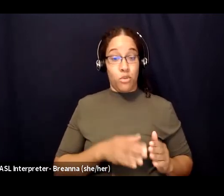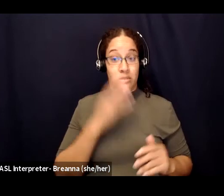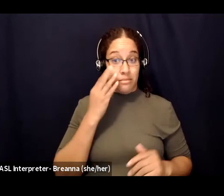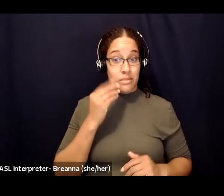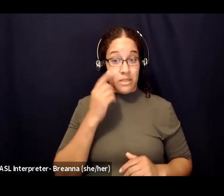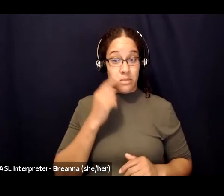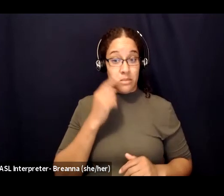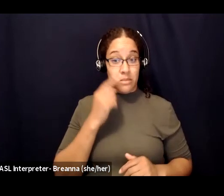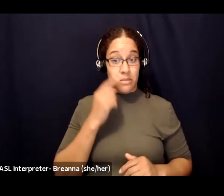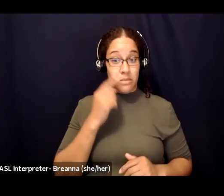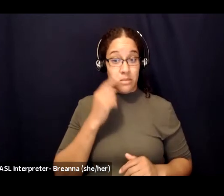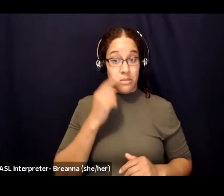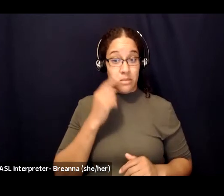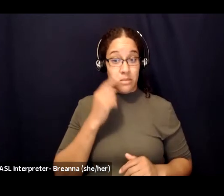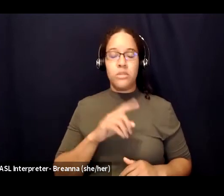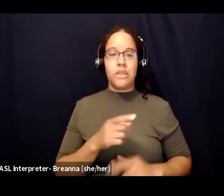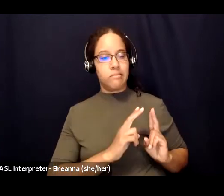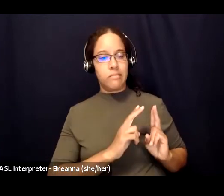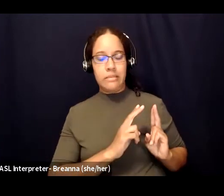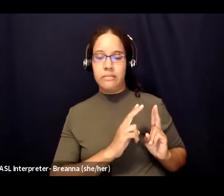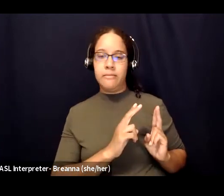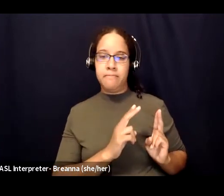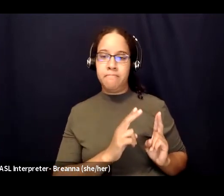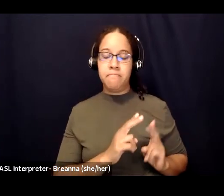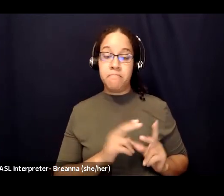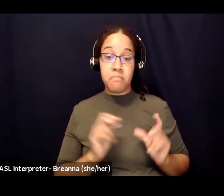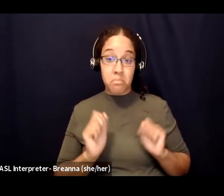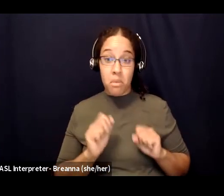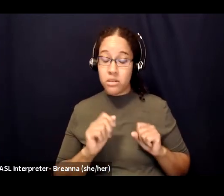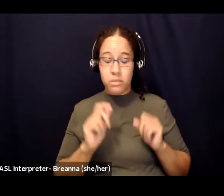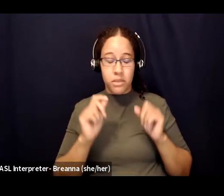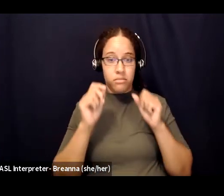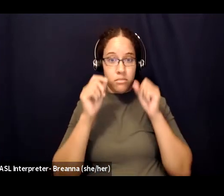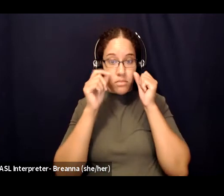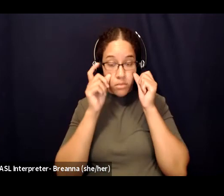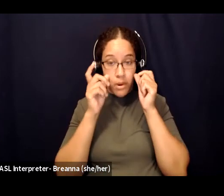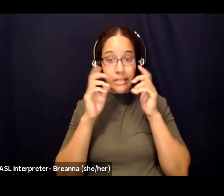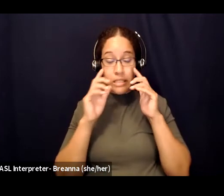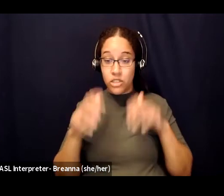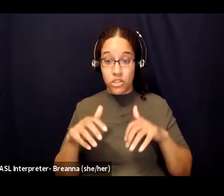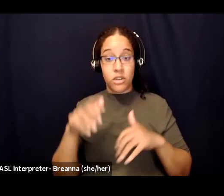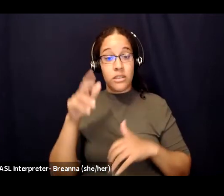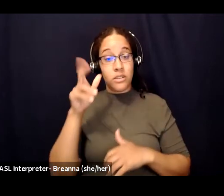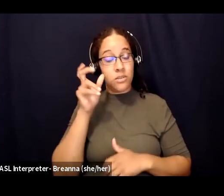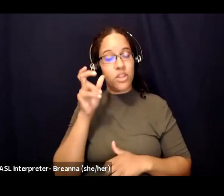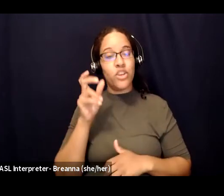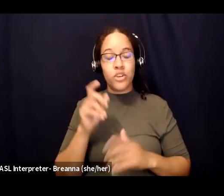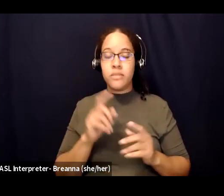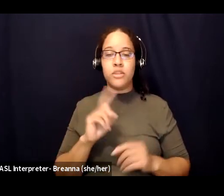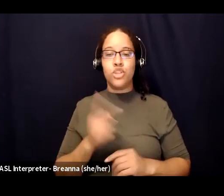that even it might even though it might be surprising to that person um being able to say i believe you and and i